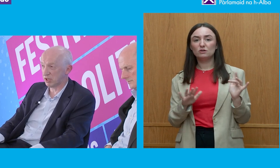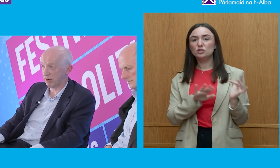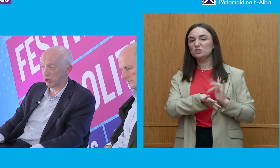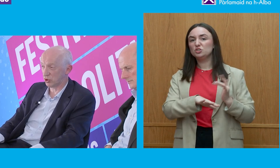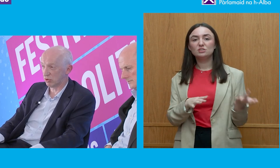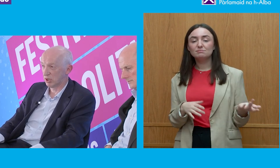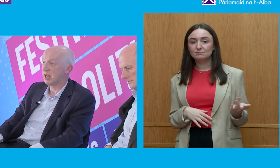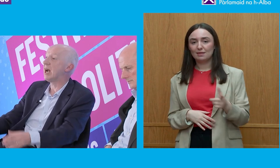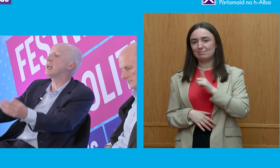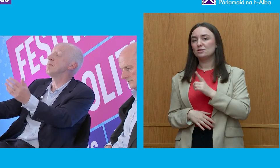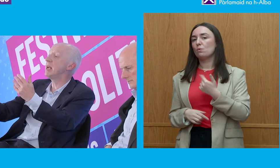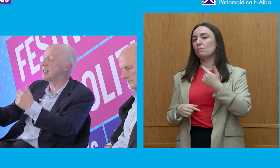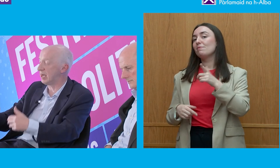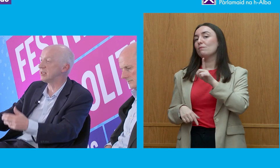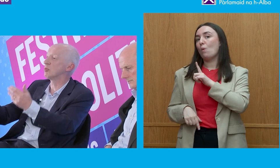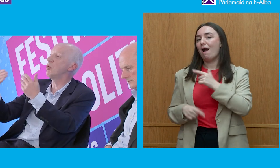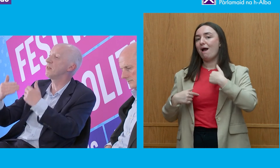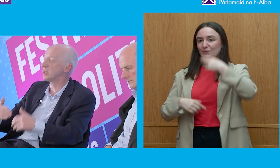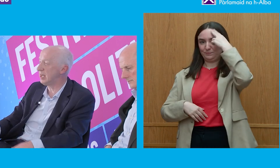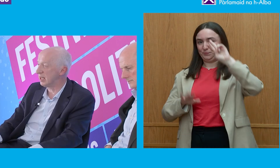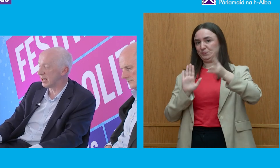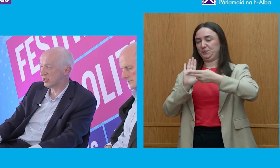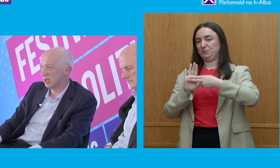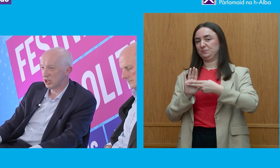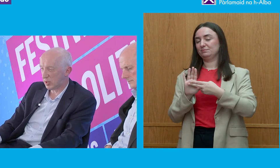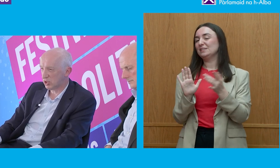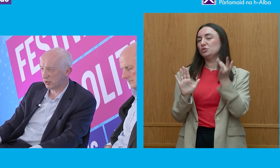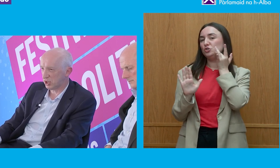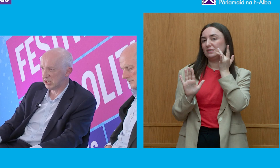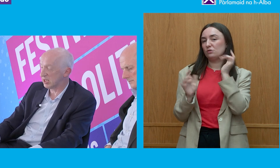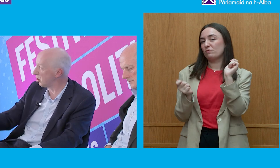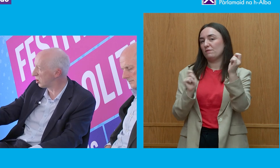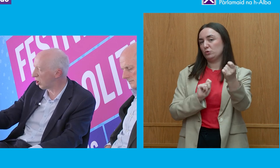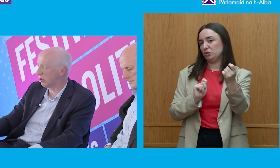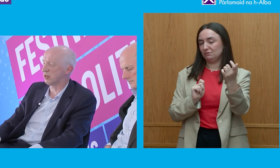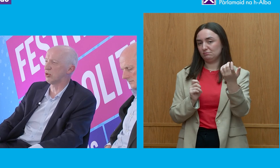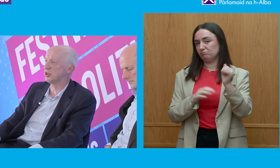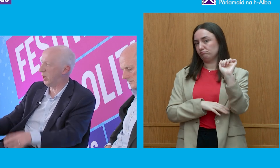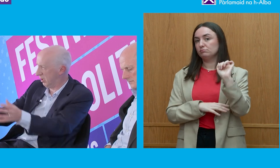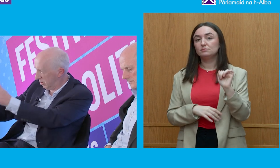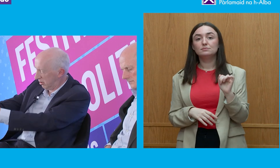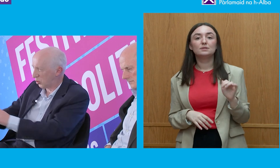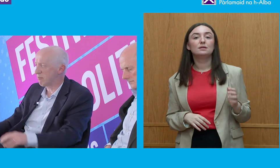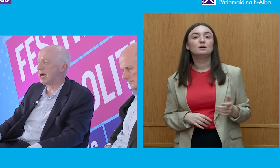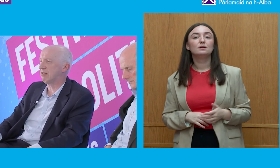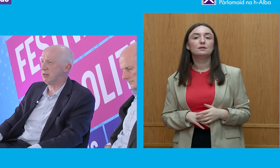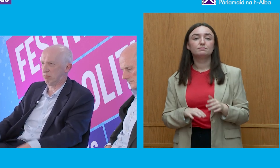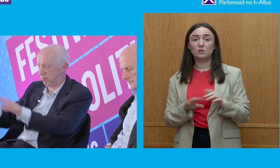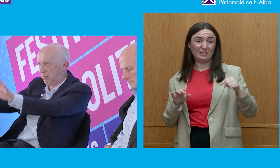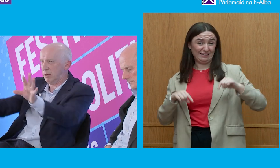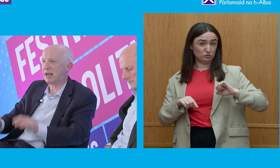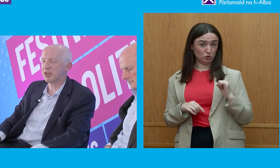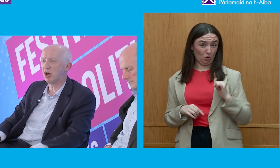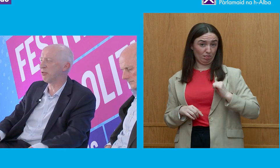conservative revolution. And in many cases, what we've seen in the last 20 or 30 years, not in Scotland, of course, where, quite rightly,